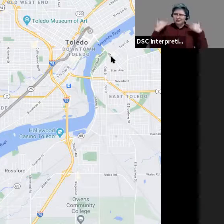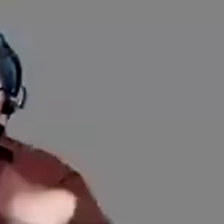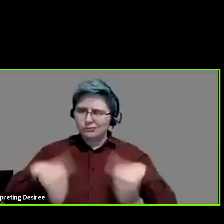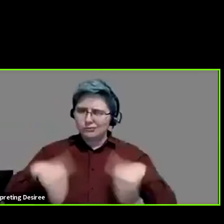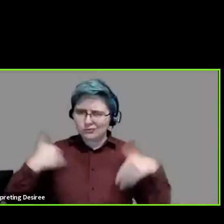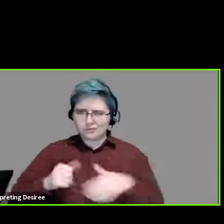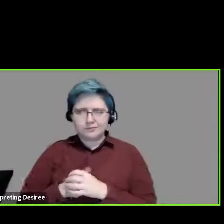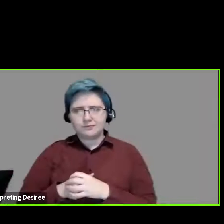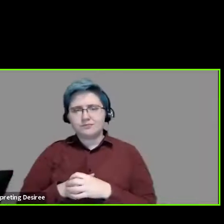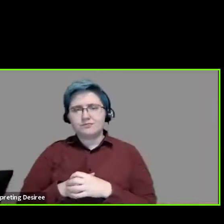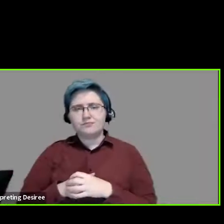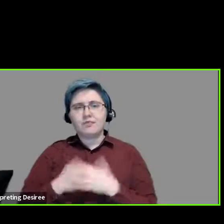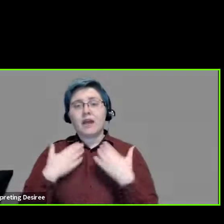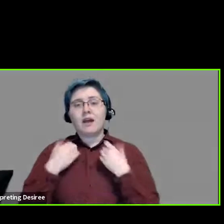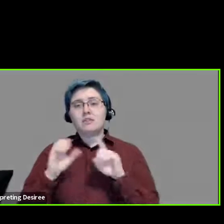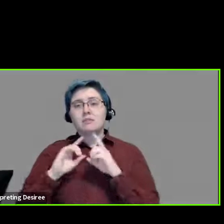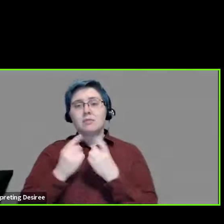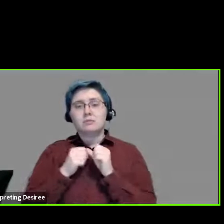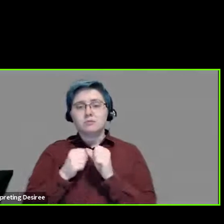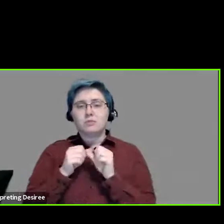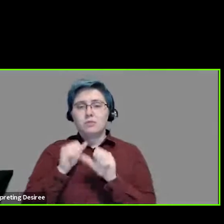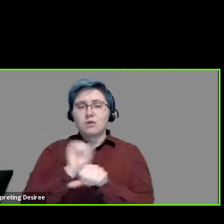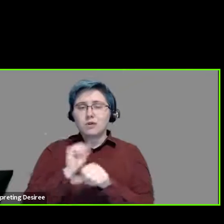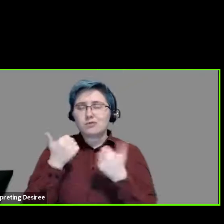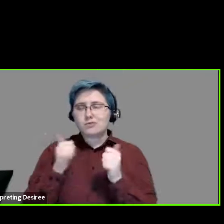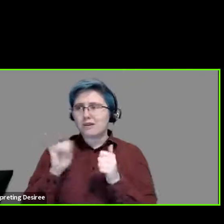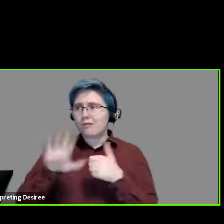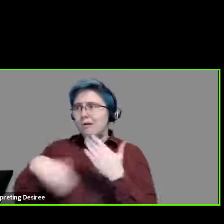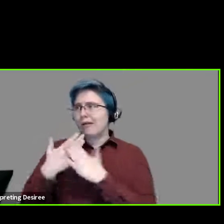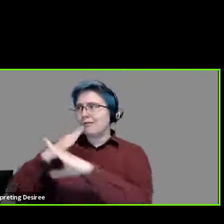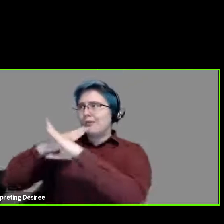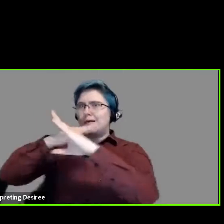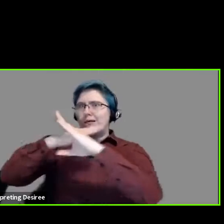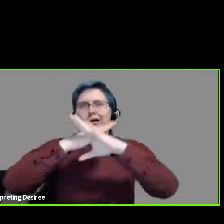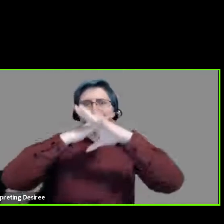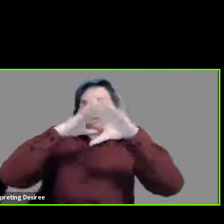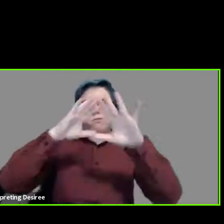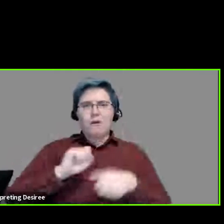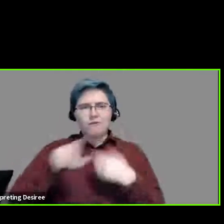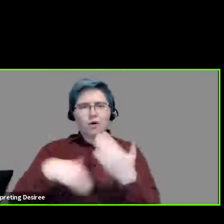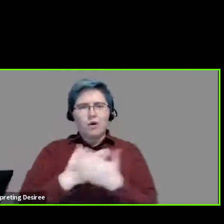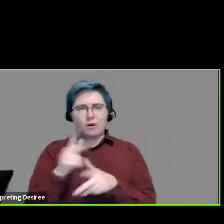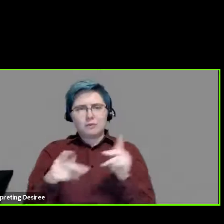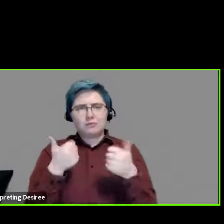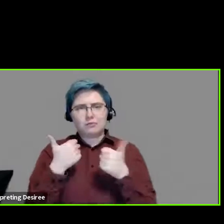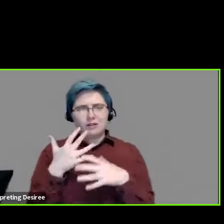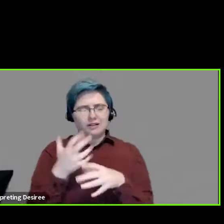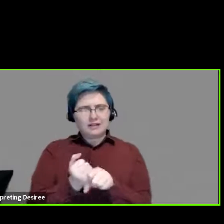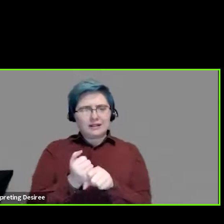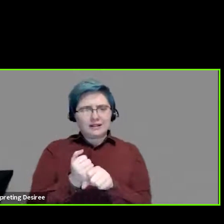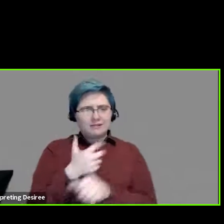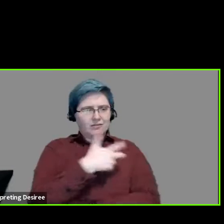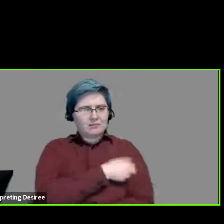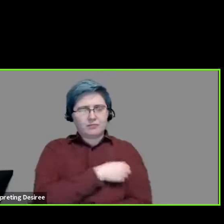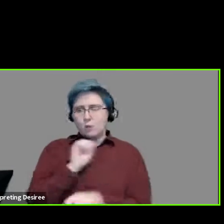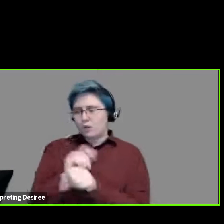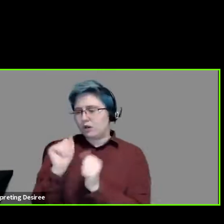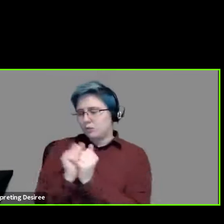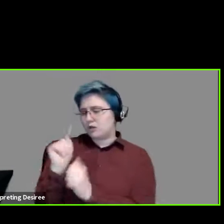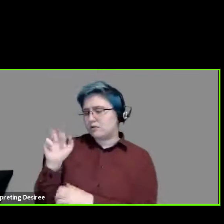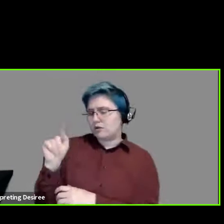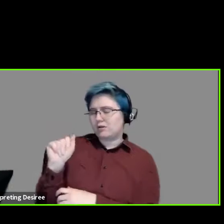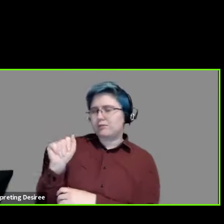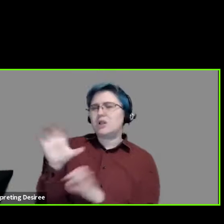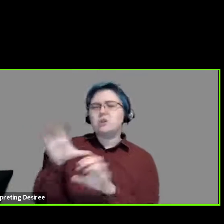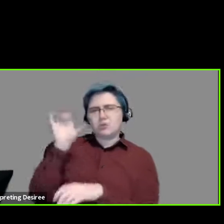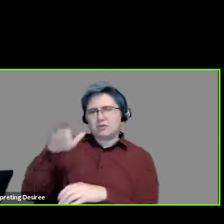The Health Department continues to work to remove all barriers for people getting the vaccine, and the work with TARTA is going to do just